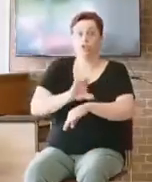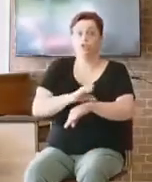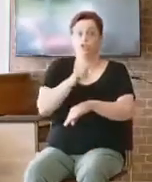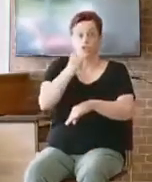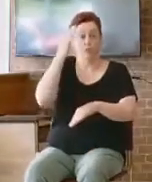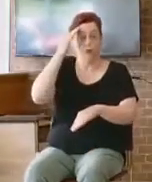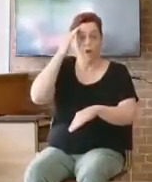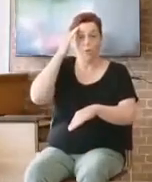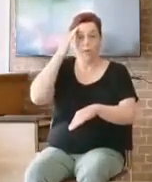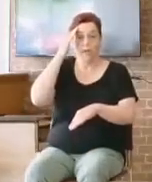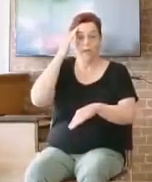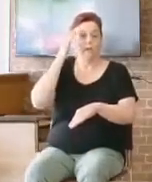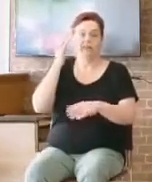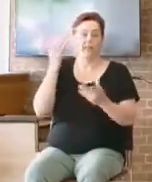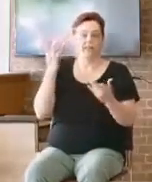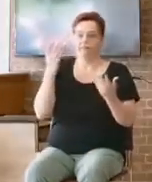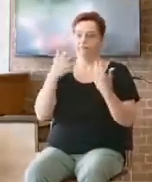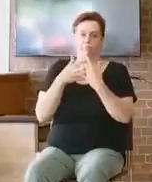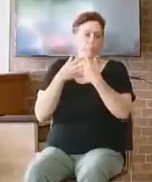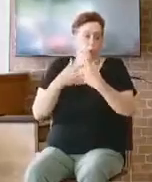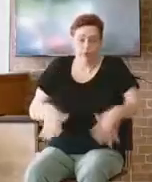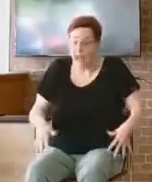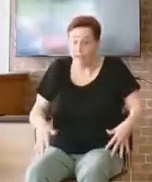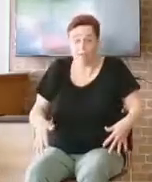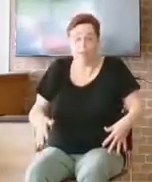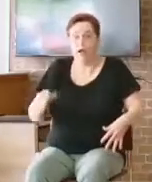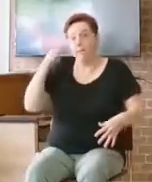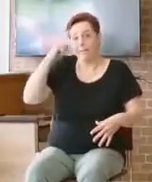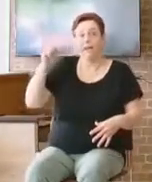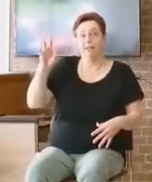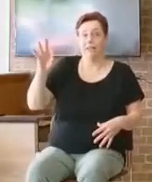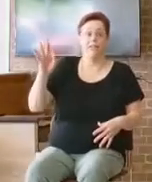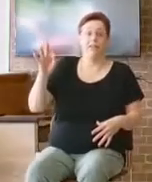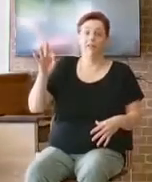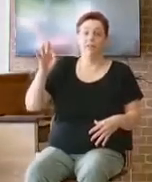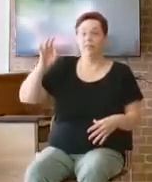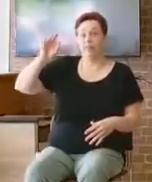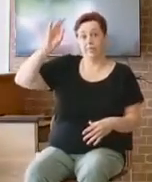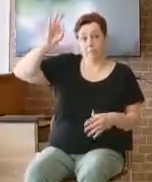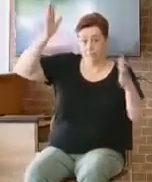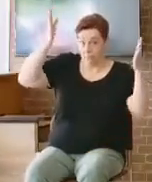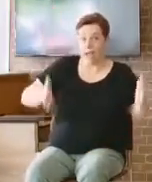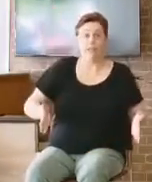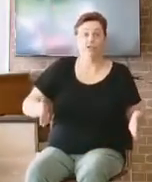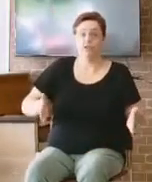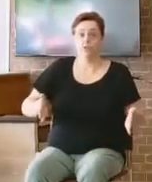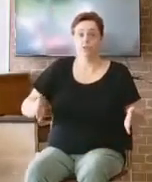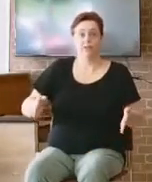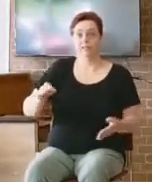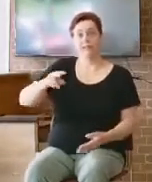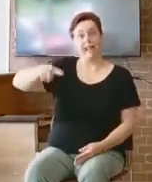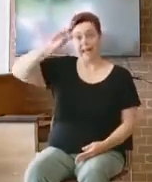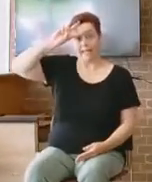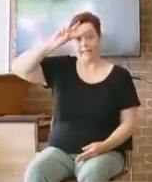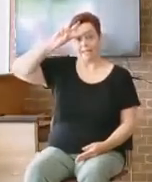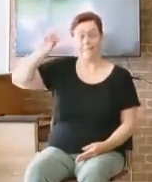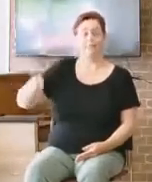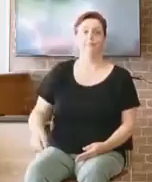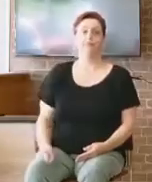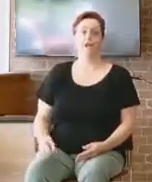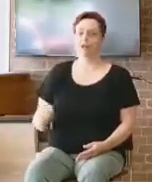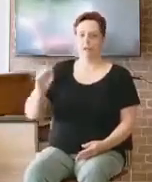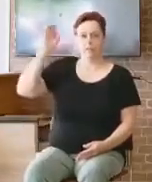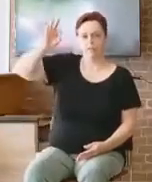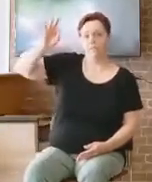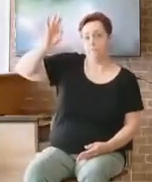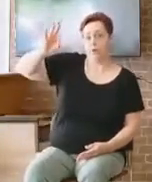laughing at me. Yeah. The pastor didn't hold to what God's word said. The pastor preached on opinion. The pastor preached